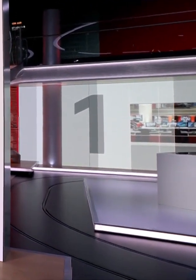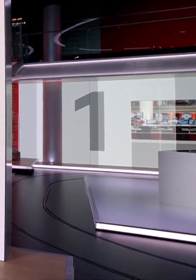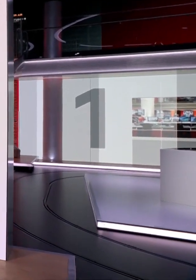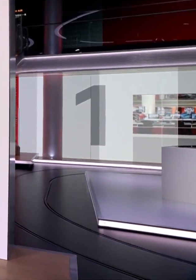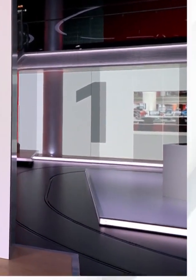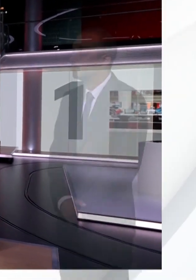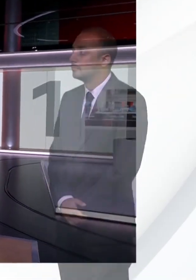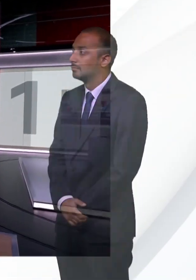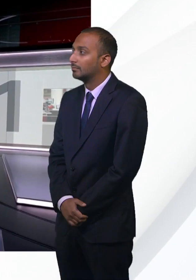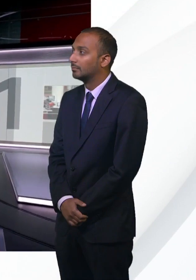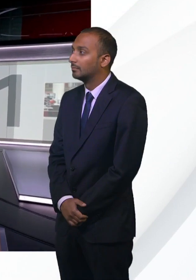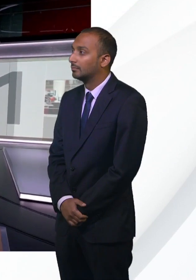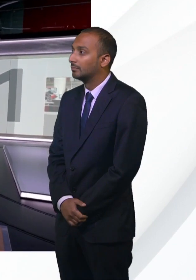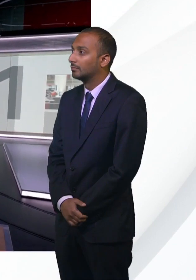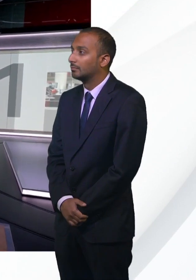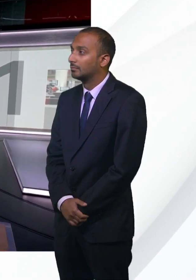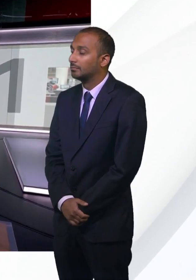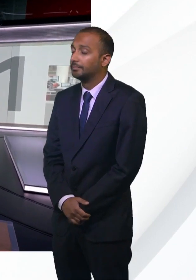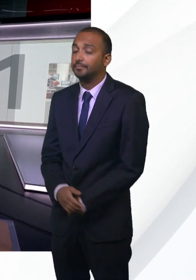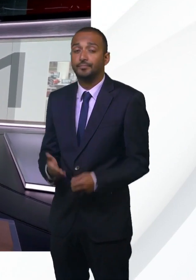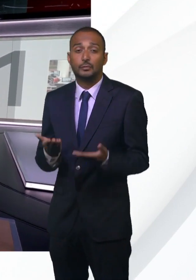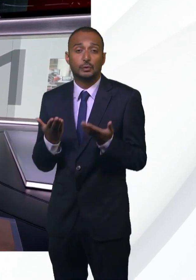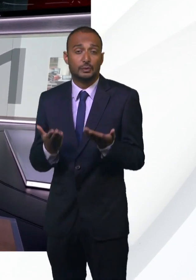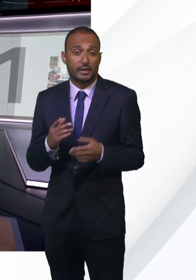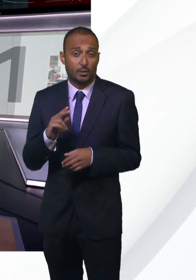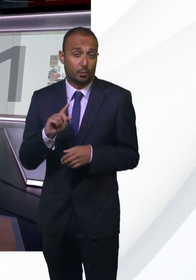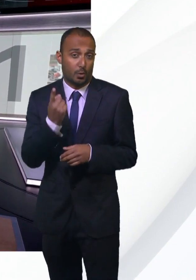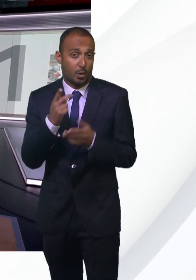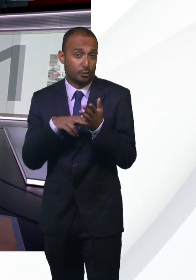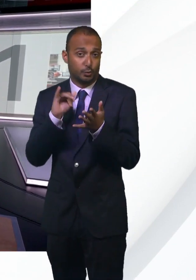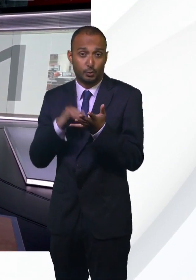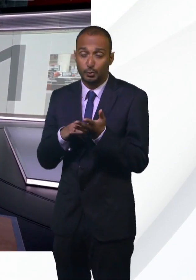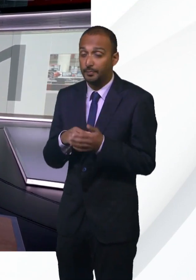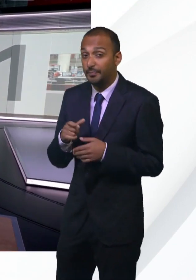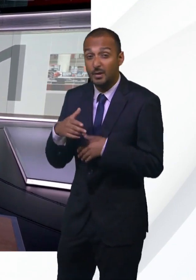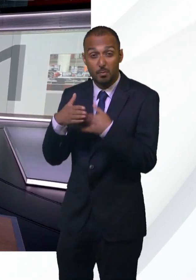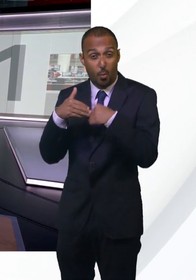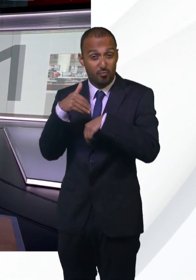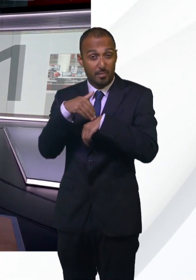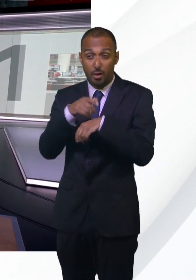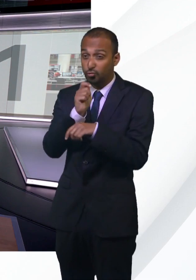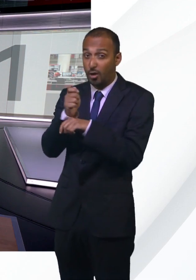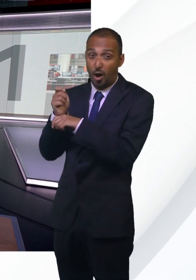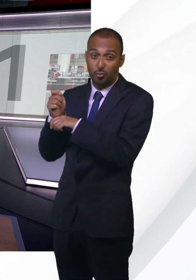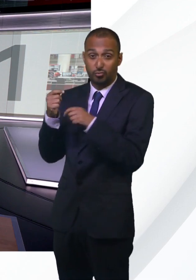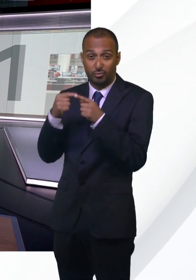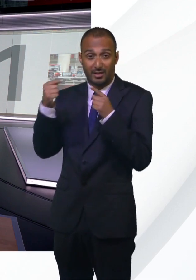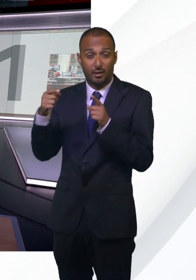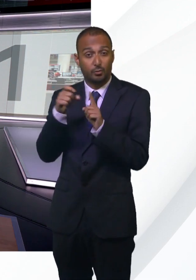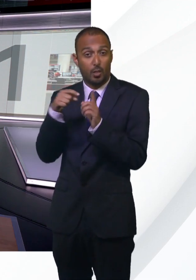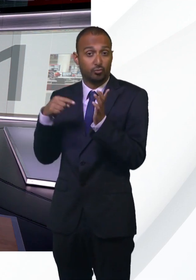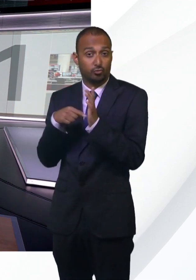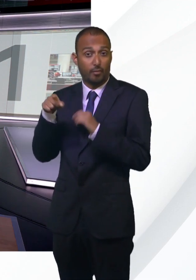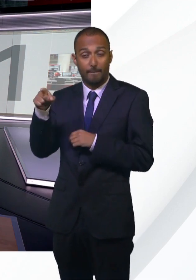Today at one, more criminal charges against the former U.S. President Donald Trump. This time he's accused of a string of election